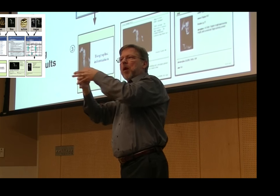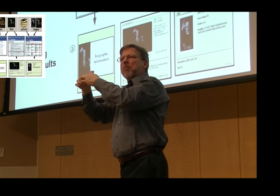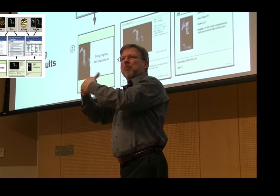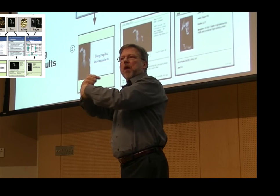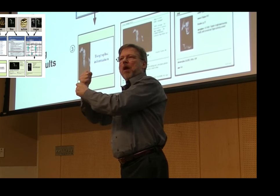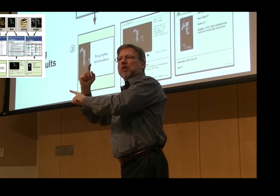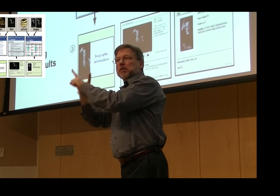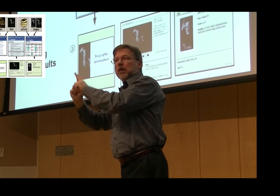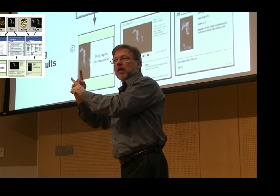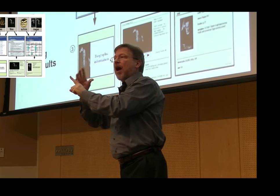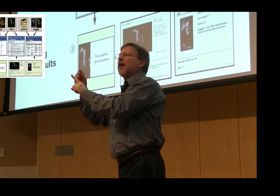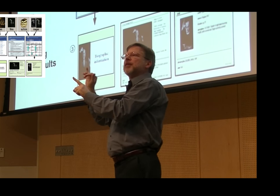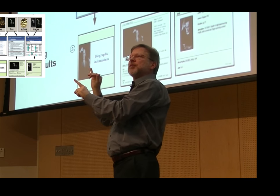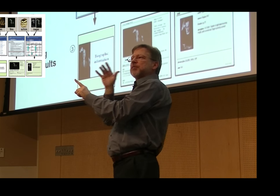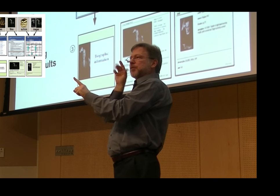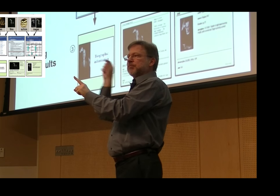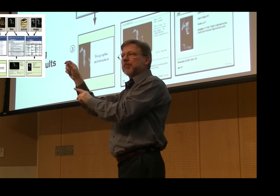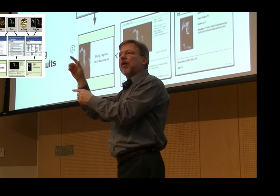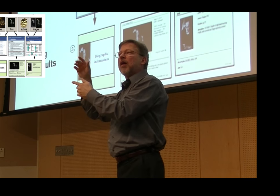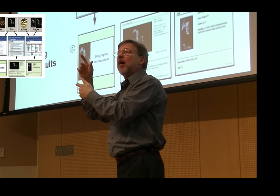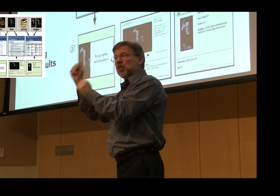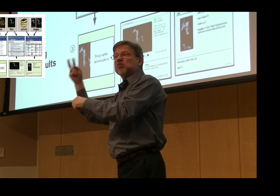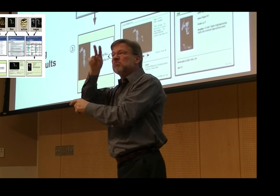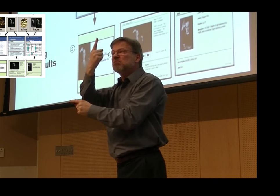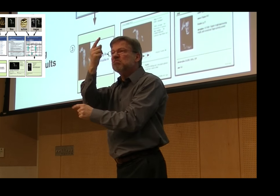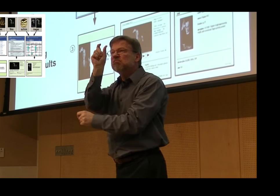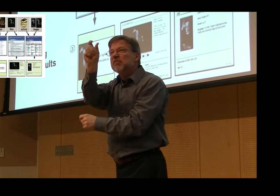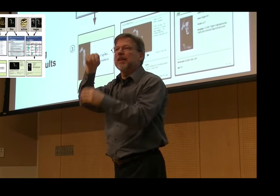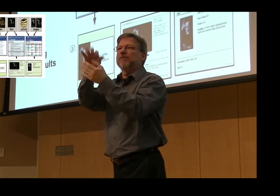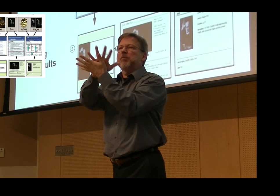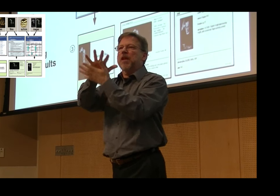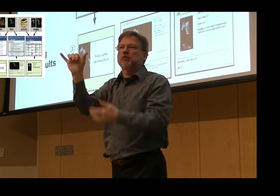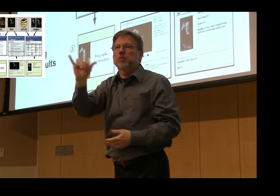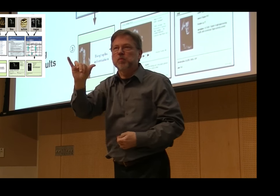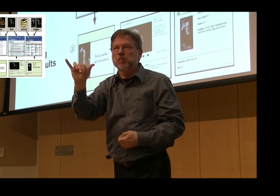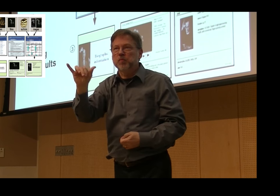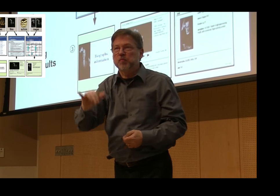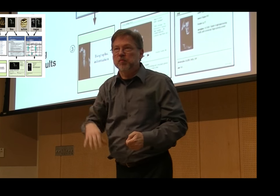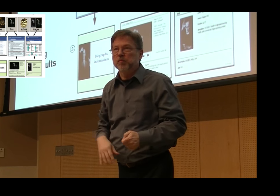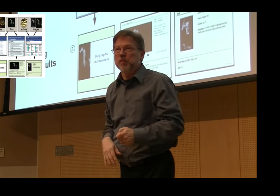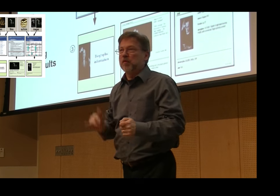right center, you see the results of a search. If you type in a word such as father, it will